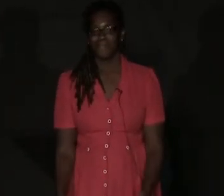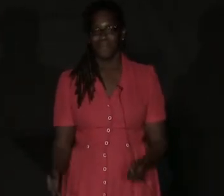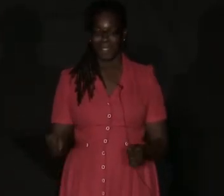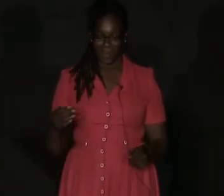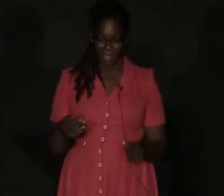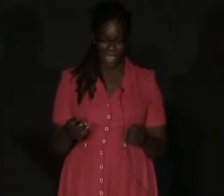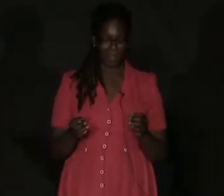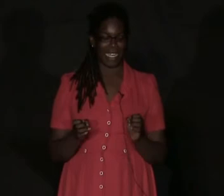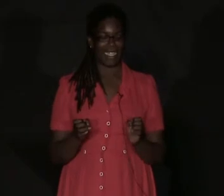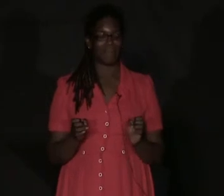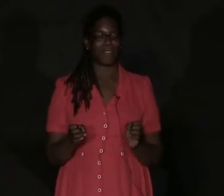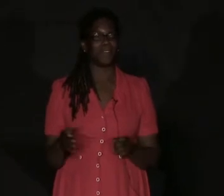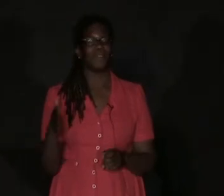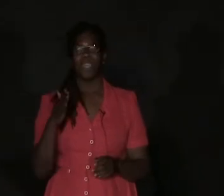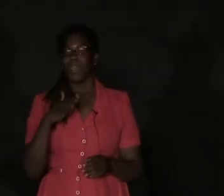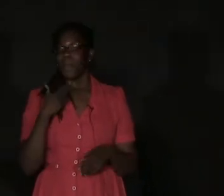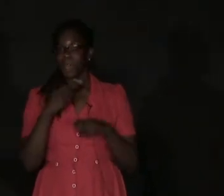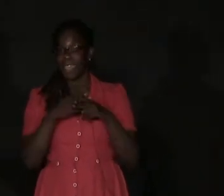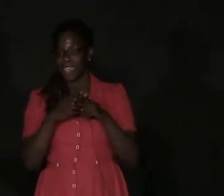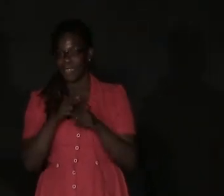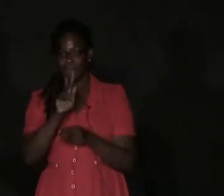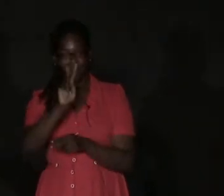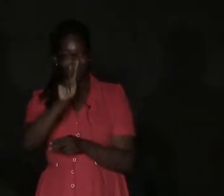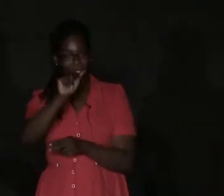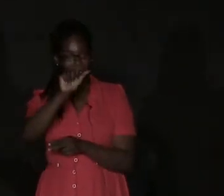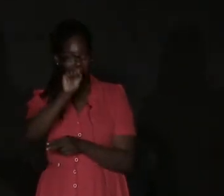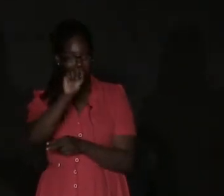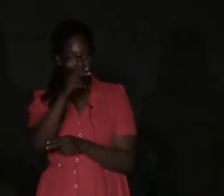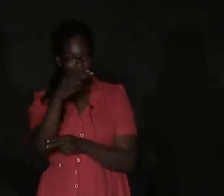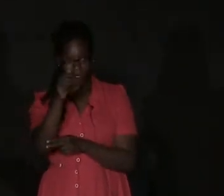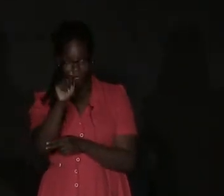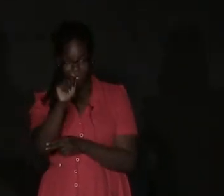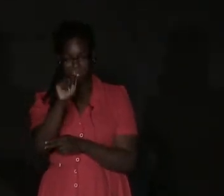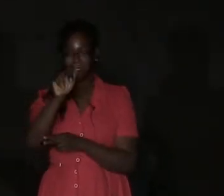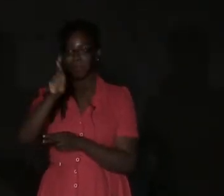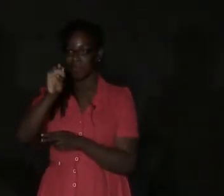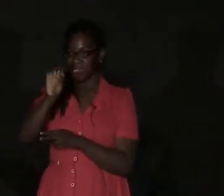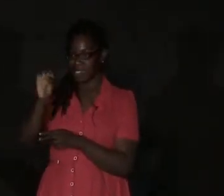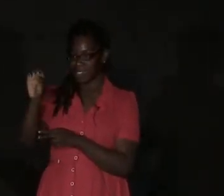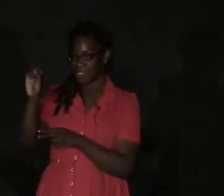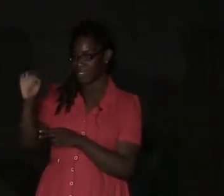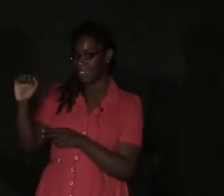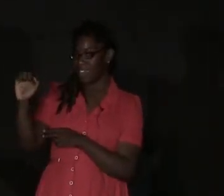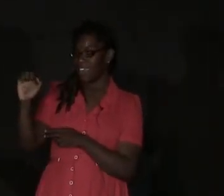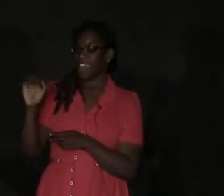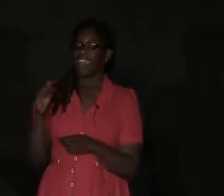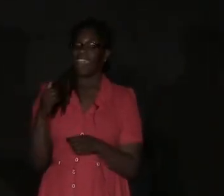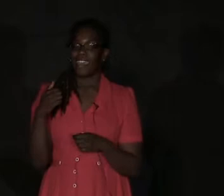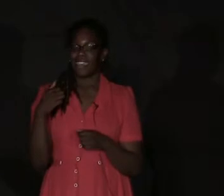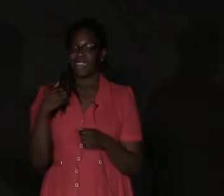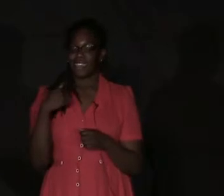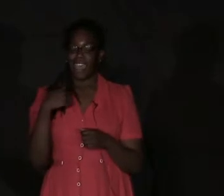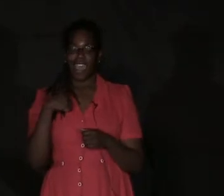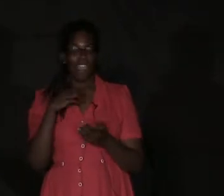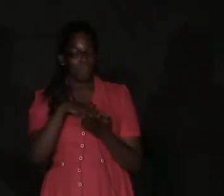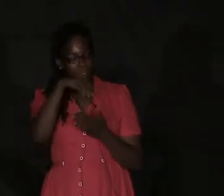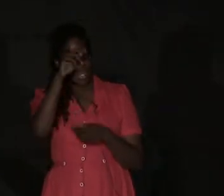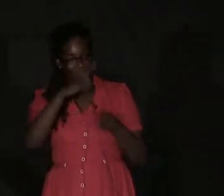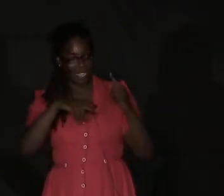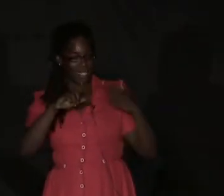Without hitting the microphone. My name is Kasha Reis, and I've been learning sign